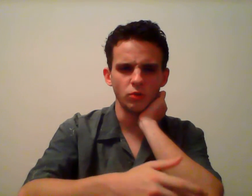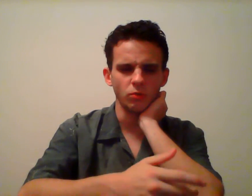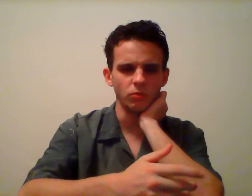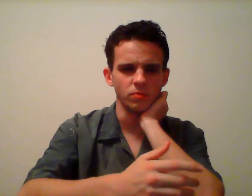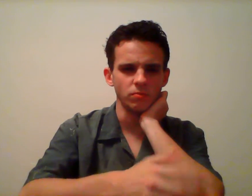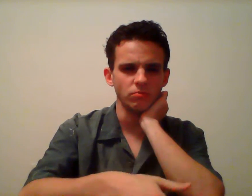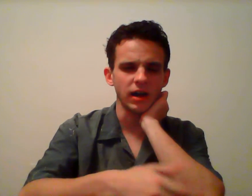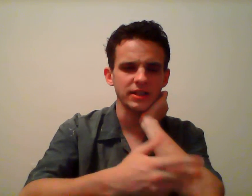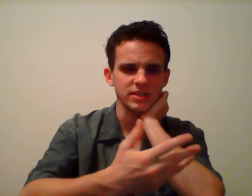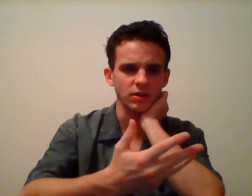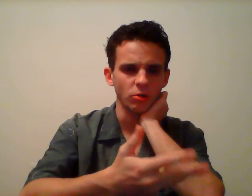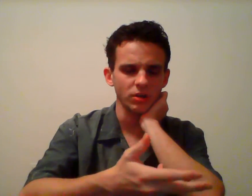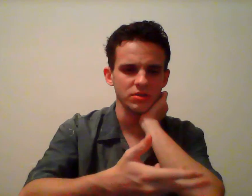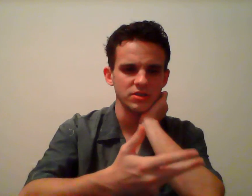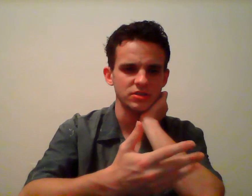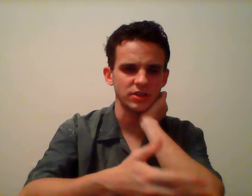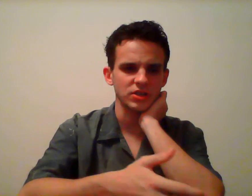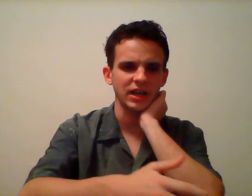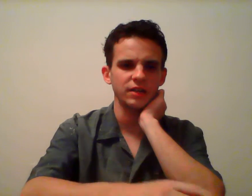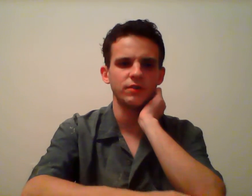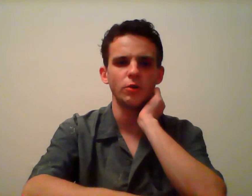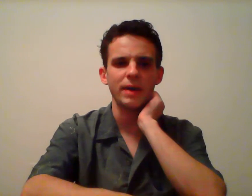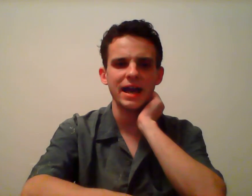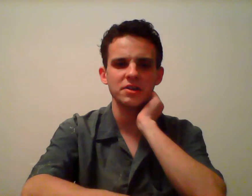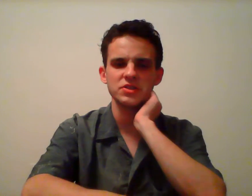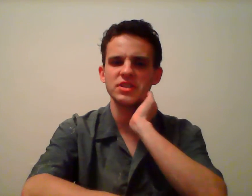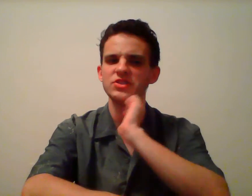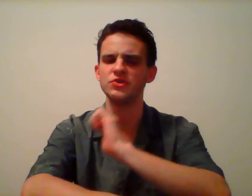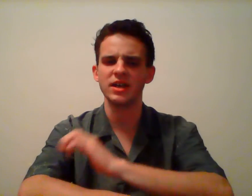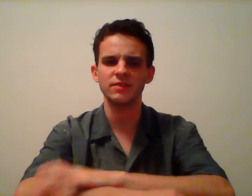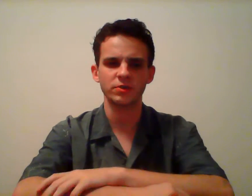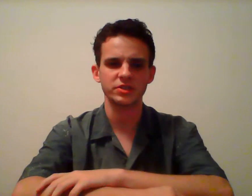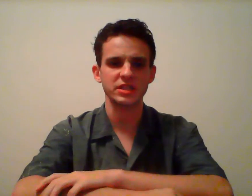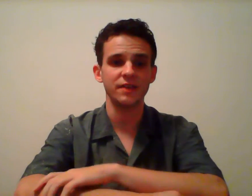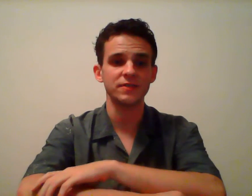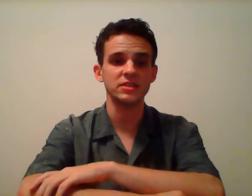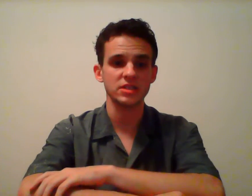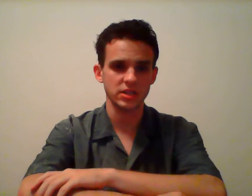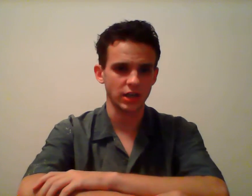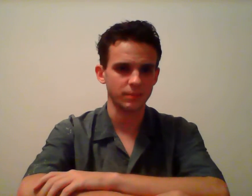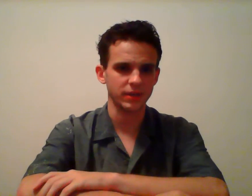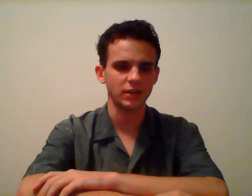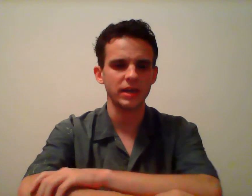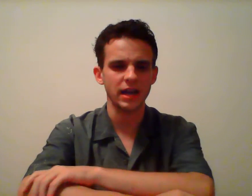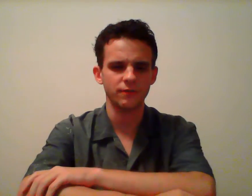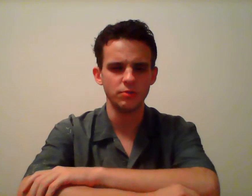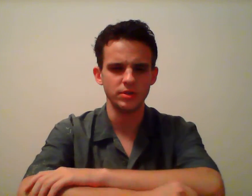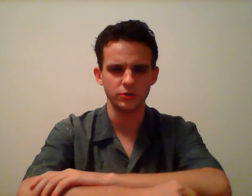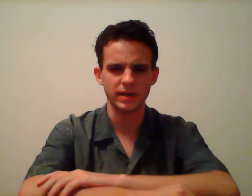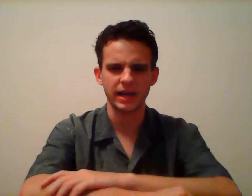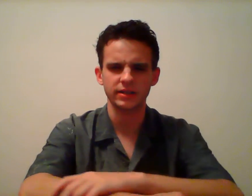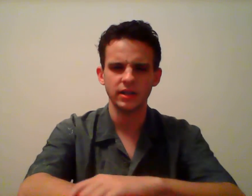So I said earlier, this does kind of go back to the Citizens United versus FEC topic that we had a few years back.